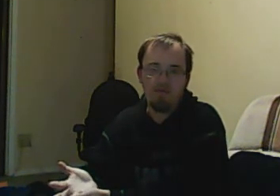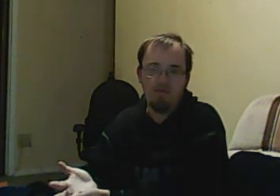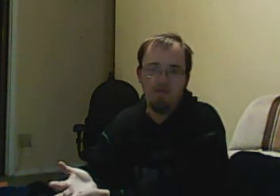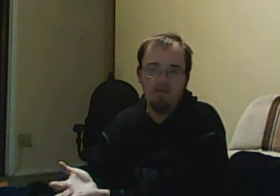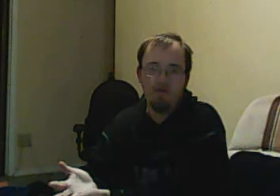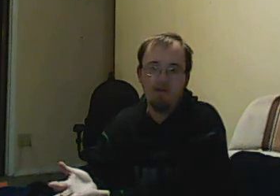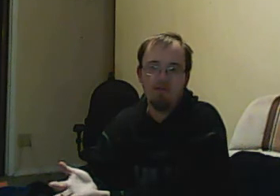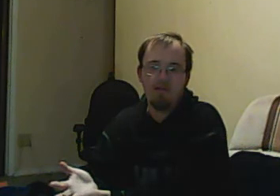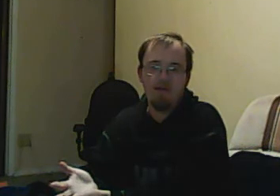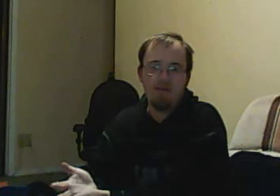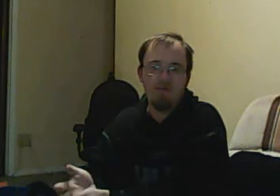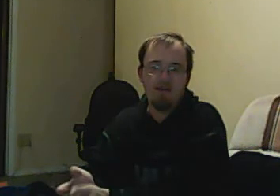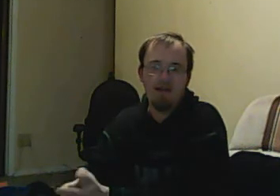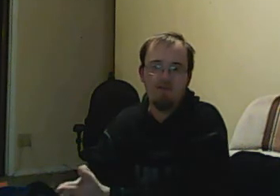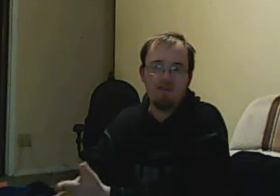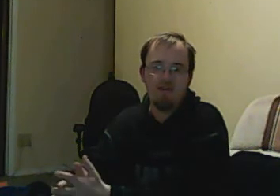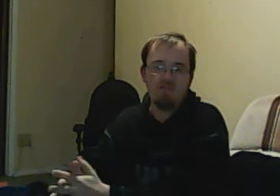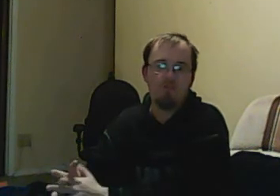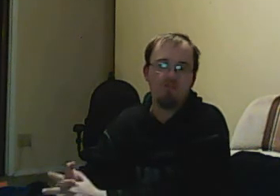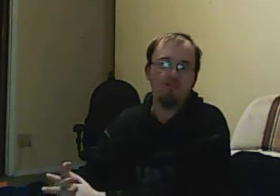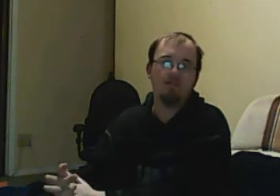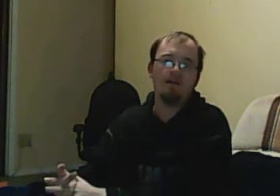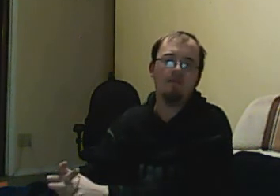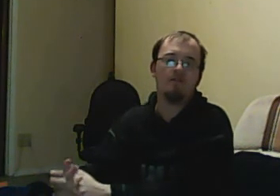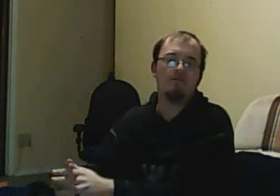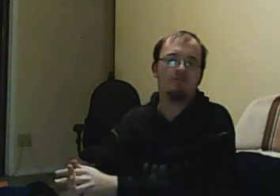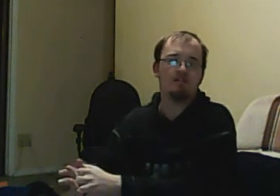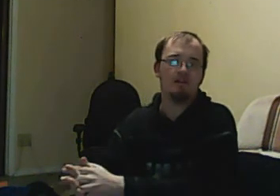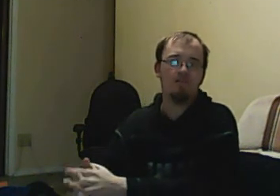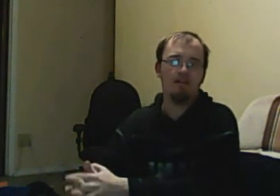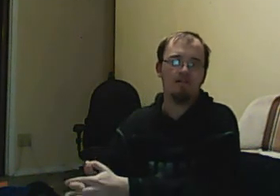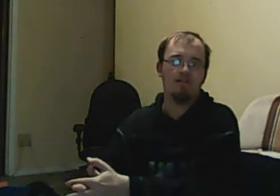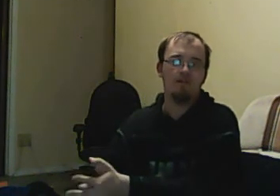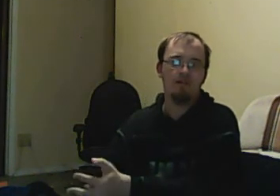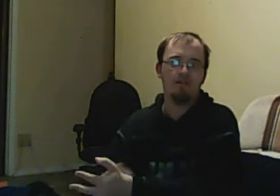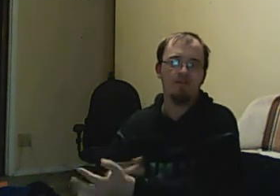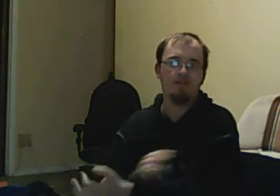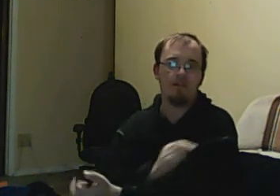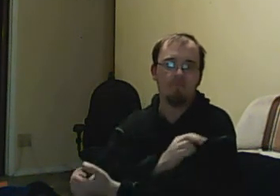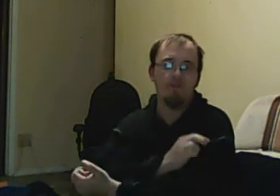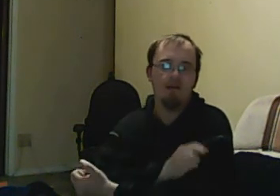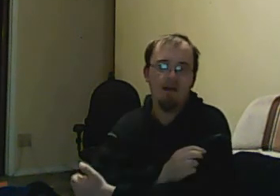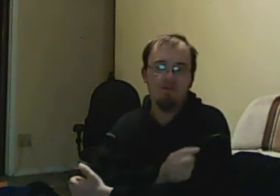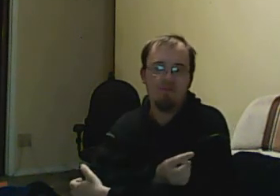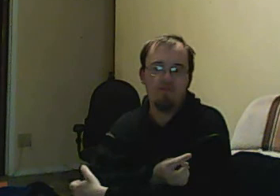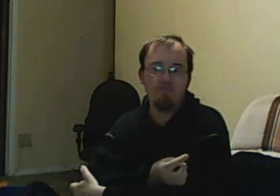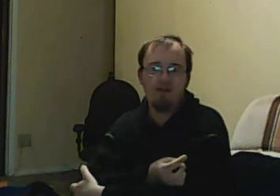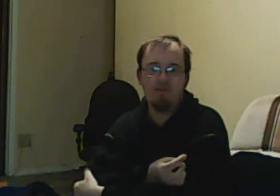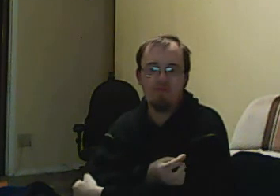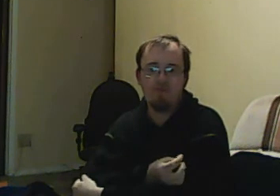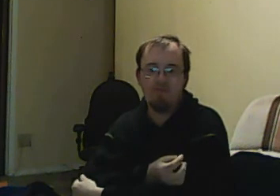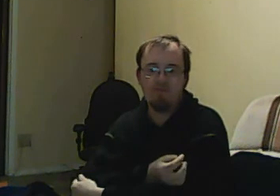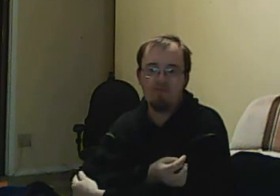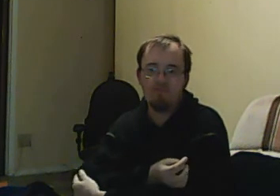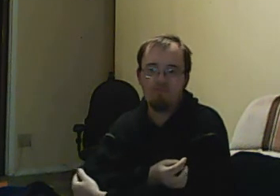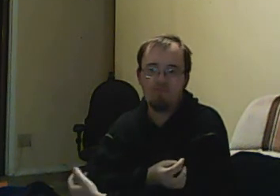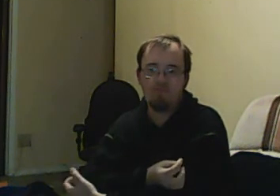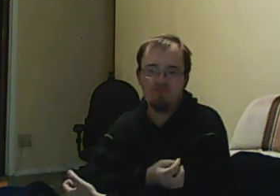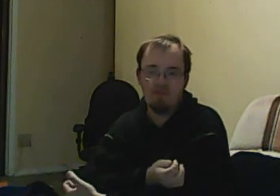to tell us that we nailed the interpersonal dynamics of a tragic event. So we did something for it. Everyone goes, Degrassi was my first professional